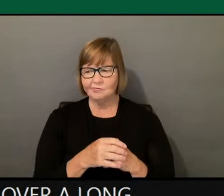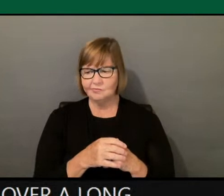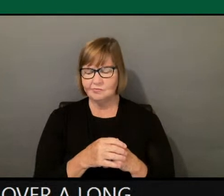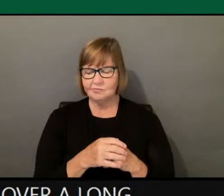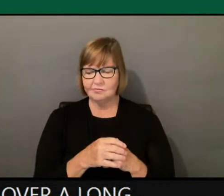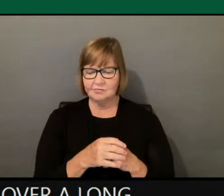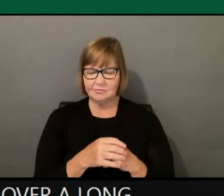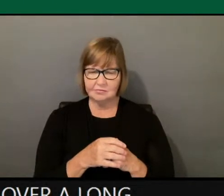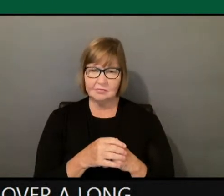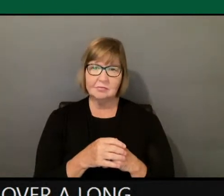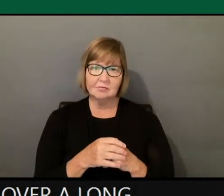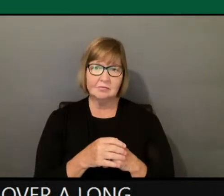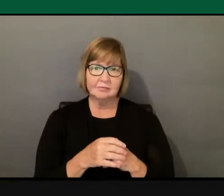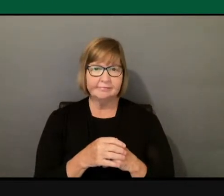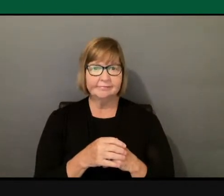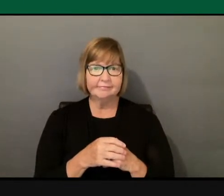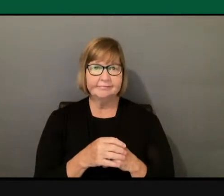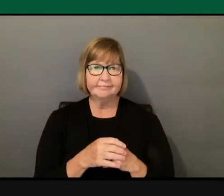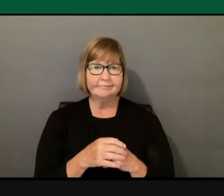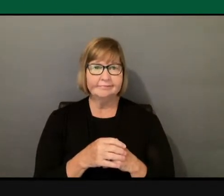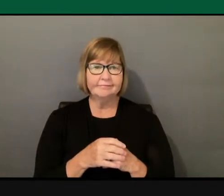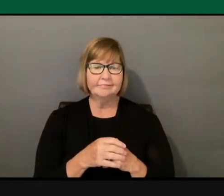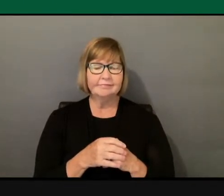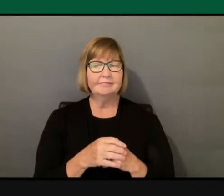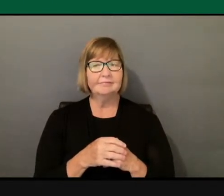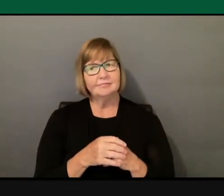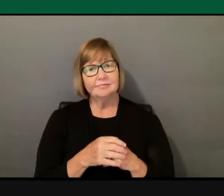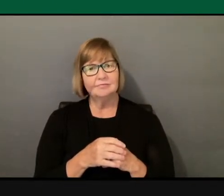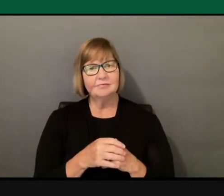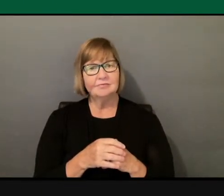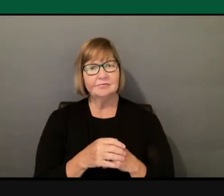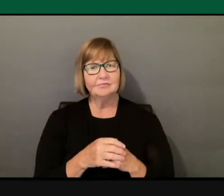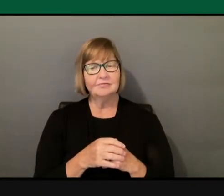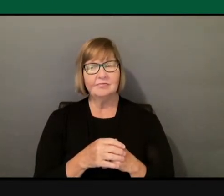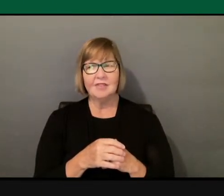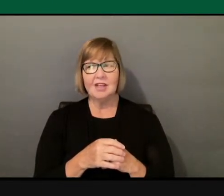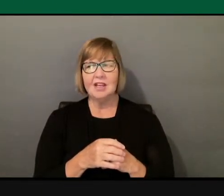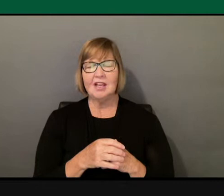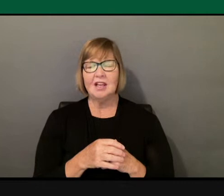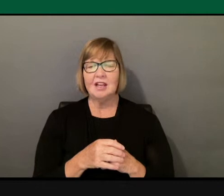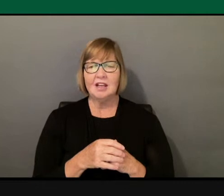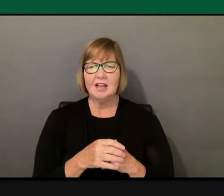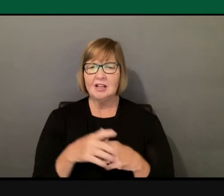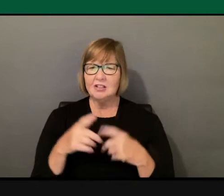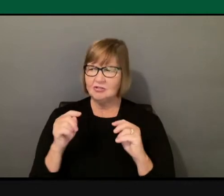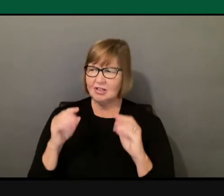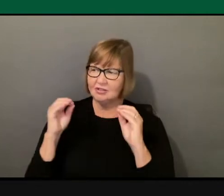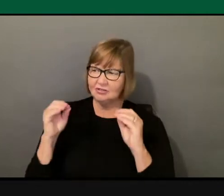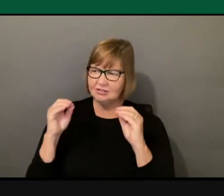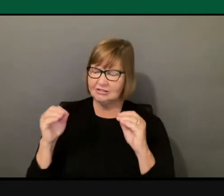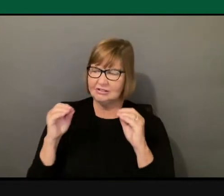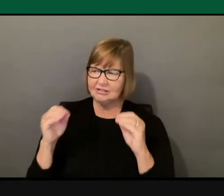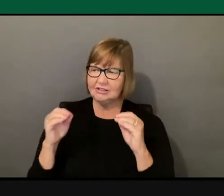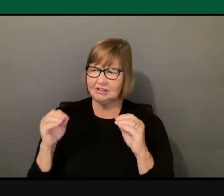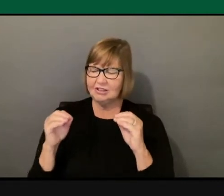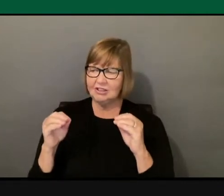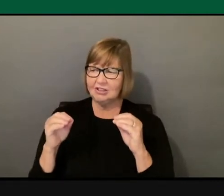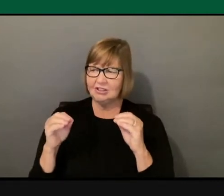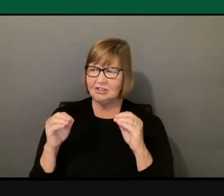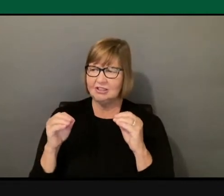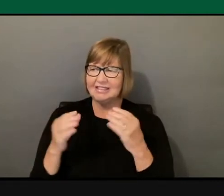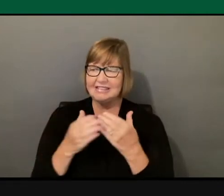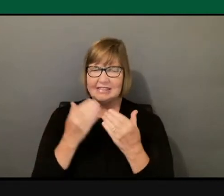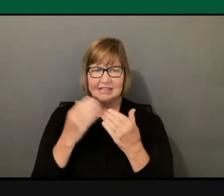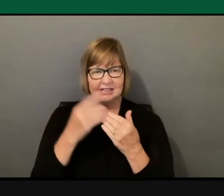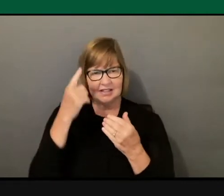So, yeah. So I think I try to give students why it's so easy for Jews to be